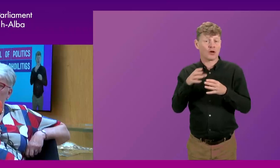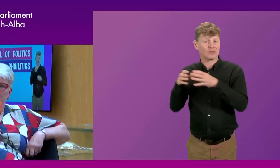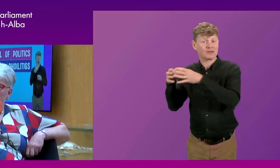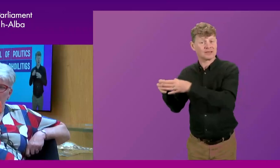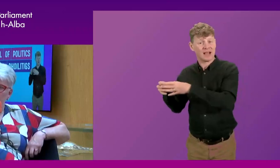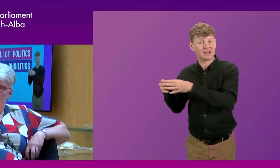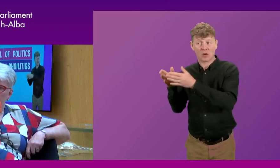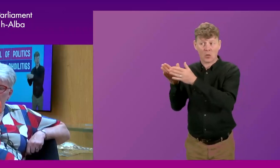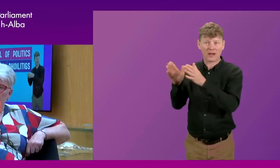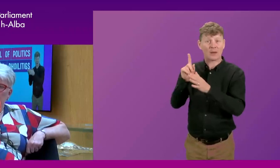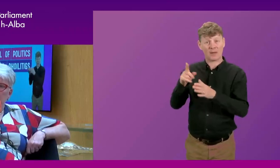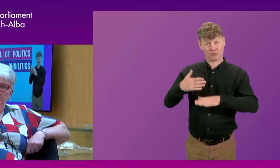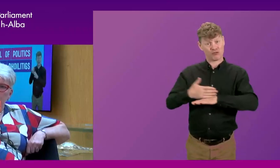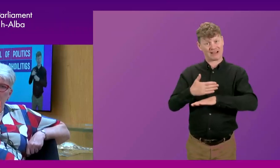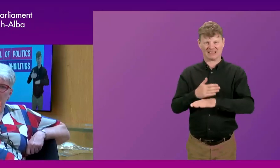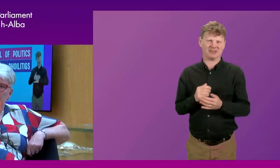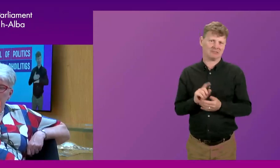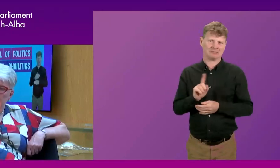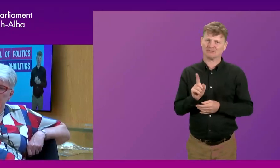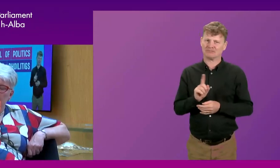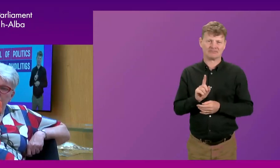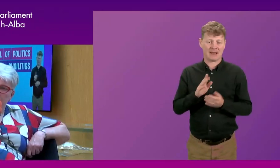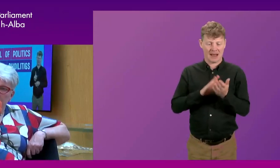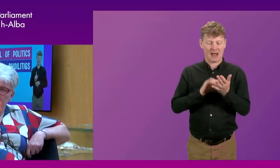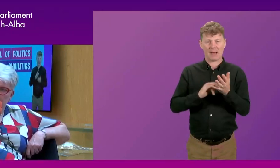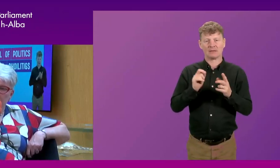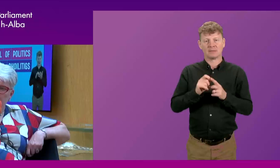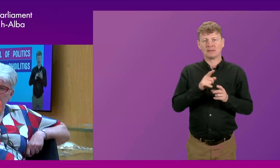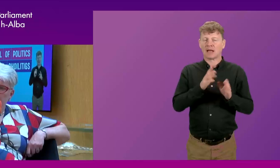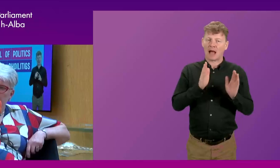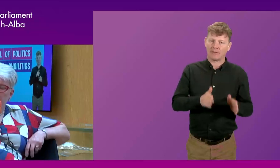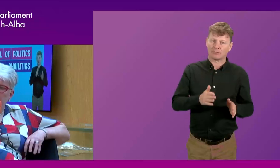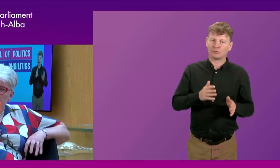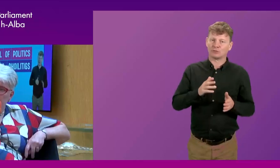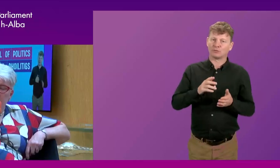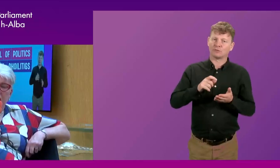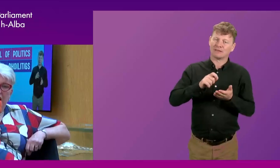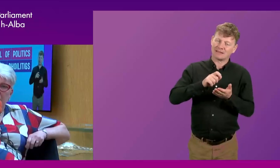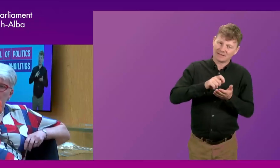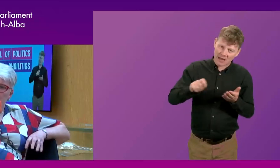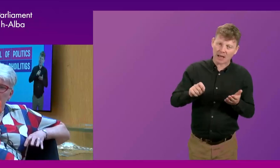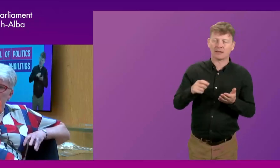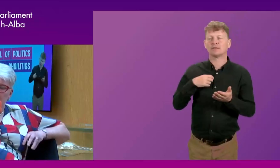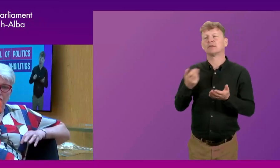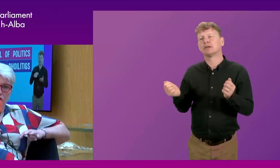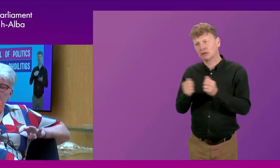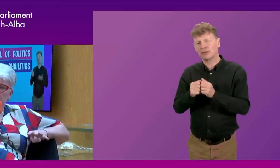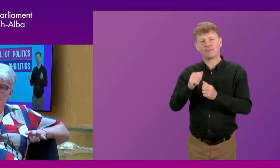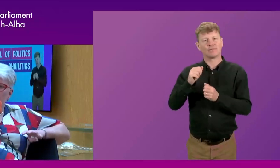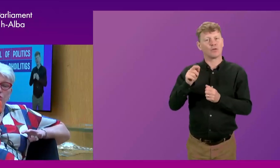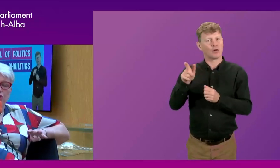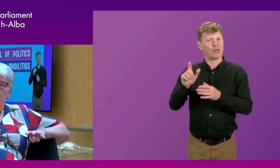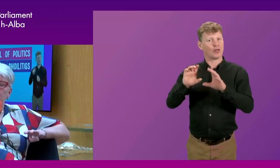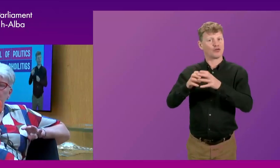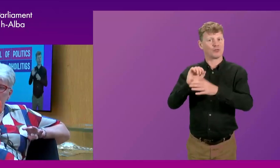But no, I don't think it's practical. And I know that MSPs have to sign up for a CPG to exist. And I know that many of them have got their